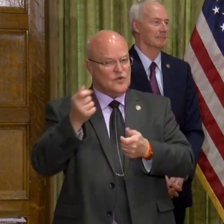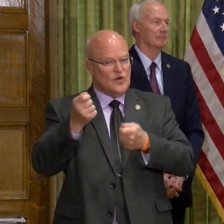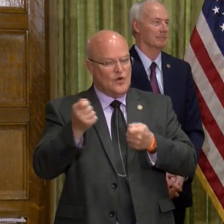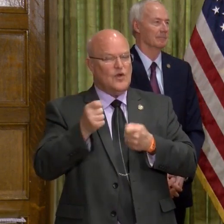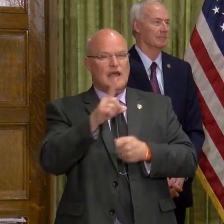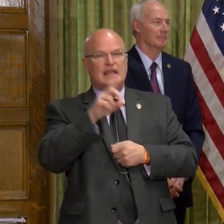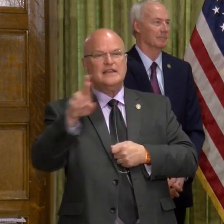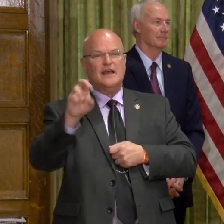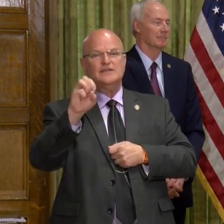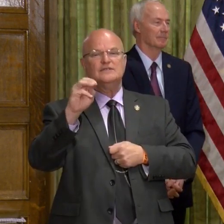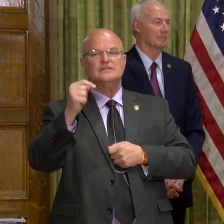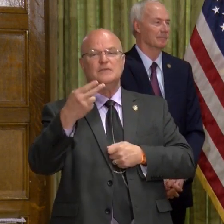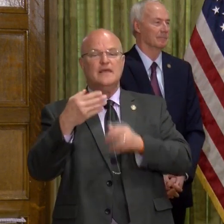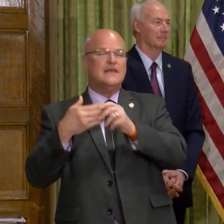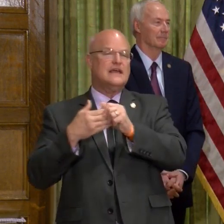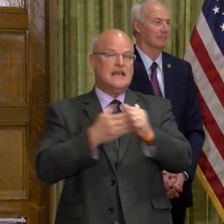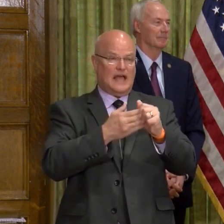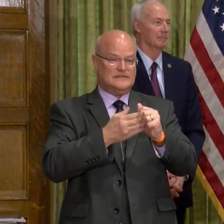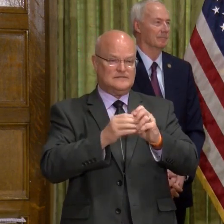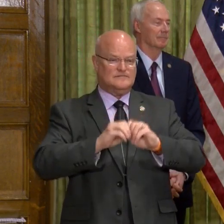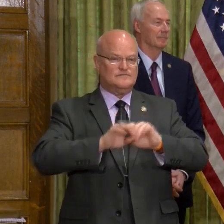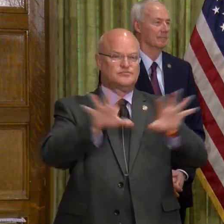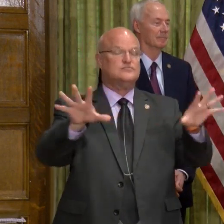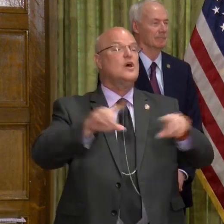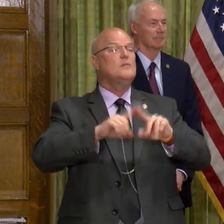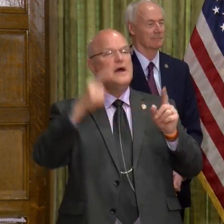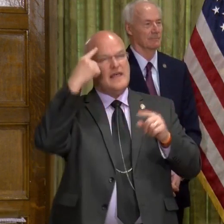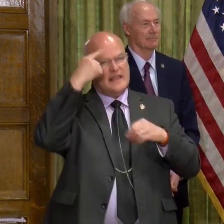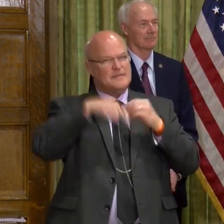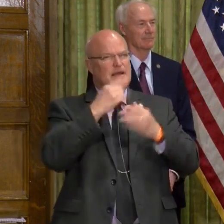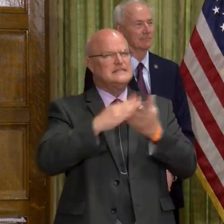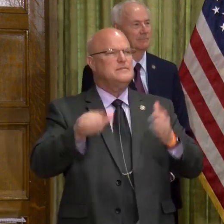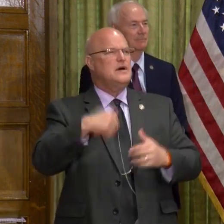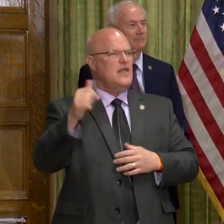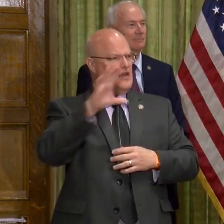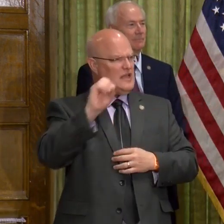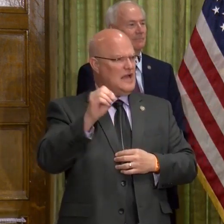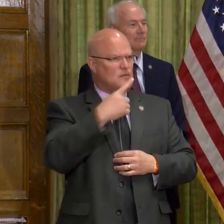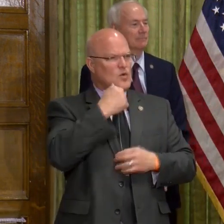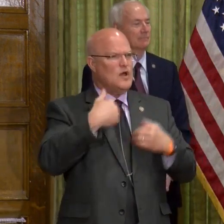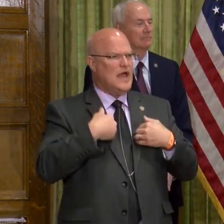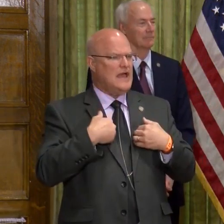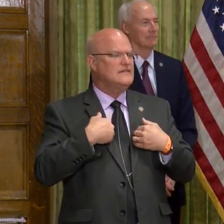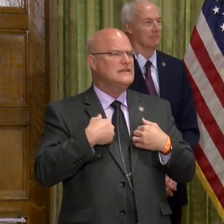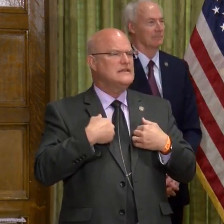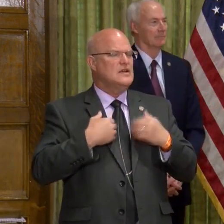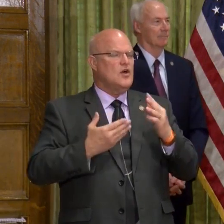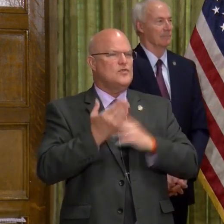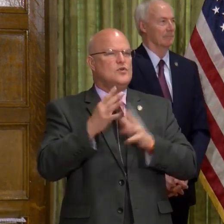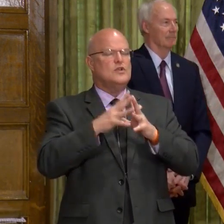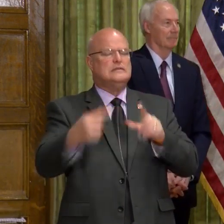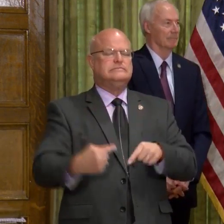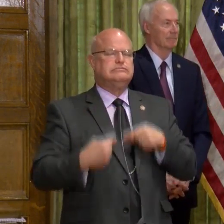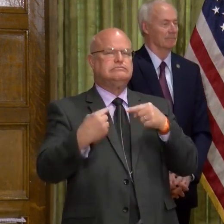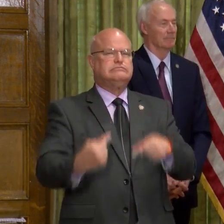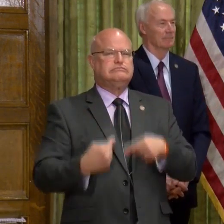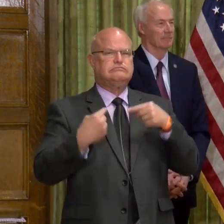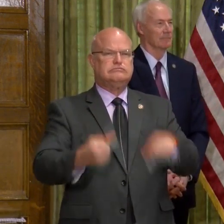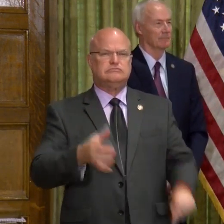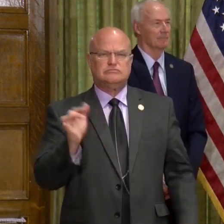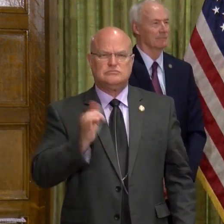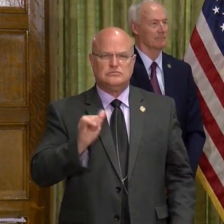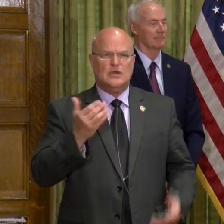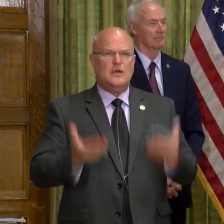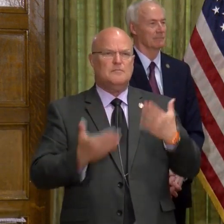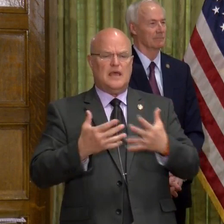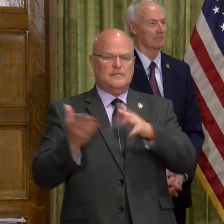Dr. Smith's guidance that's put out. But you think about some other companies out there who are having to go through a lot of struggles as well. And